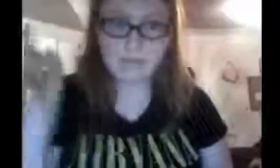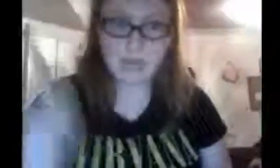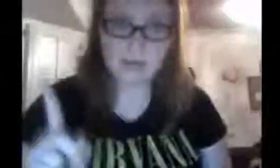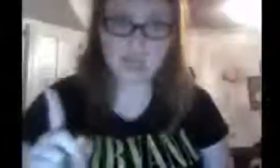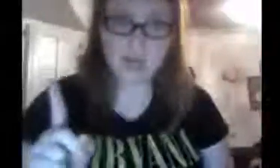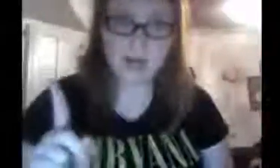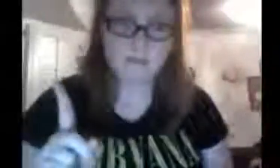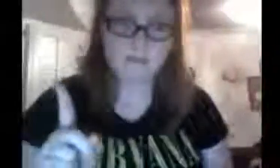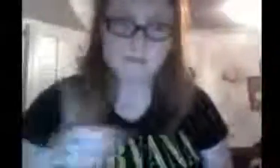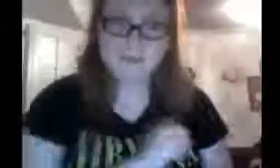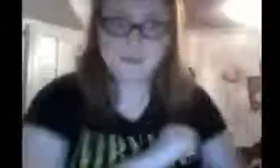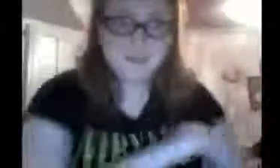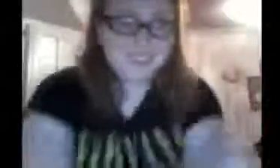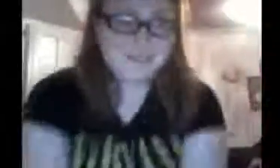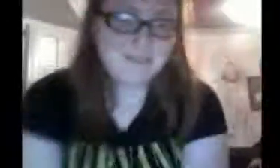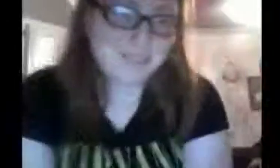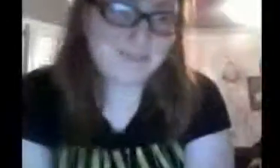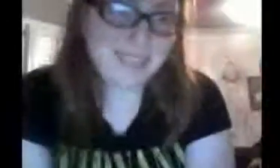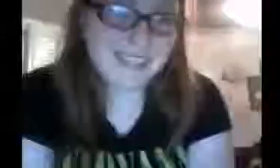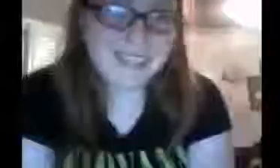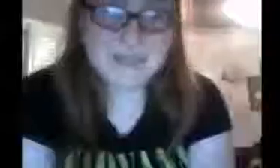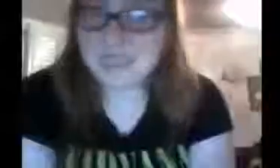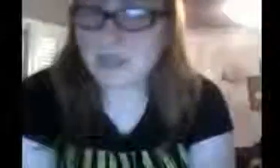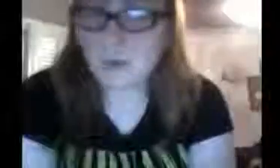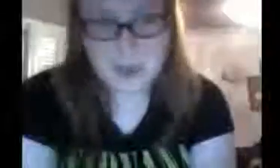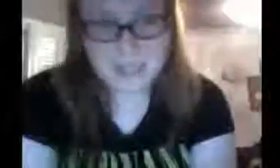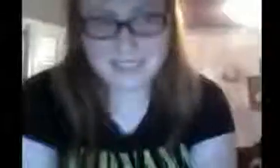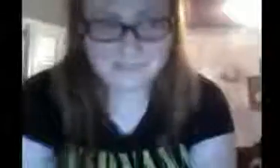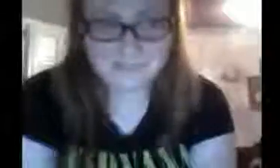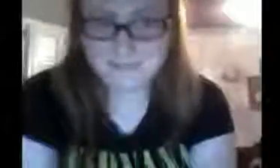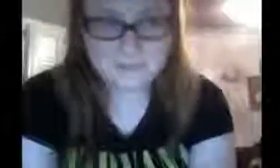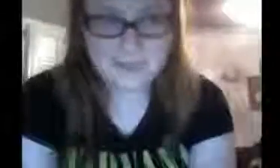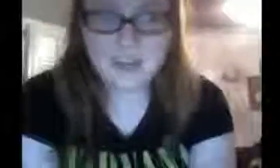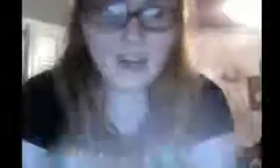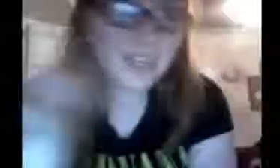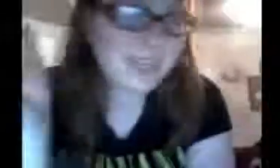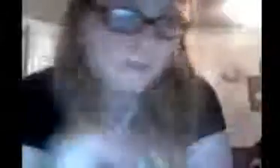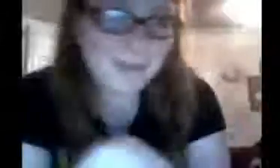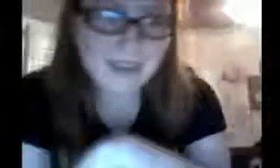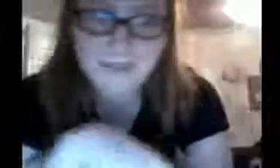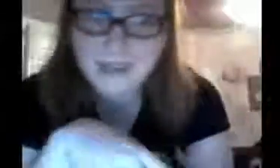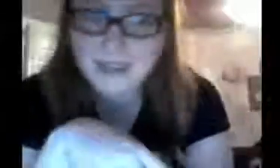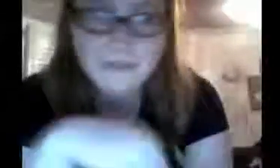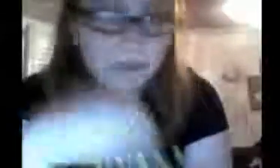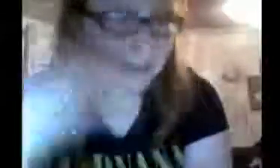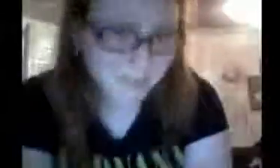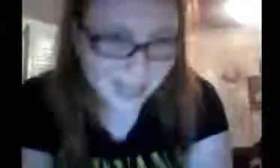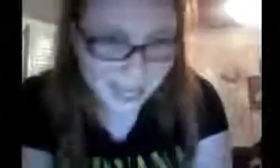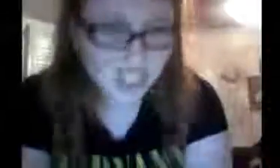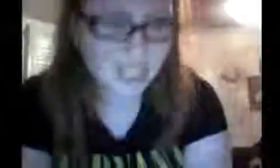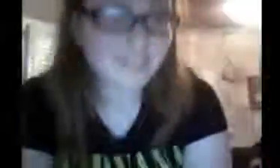I am sorry. But, I think it would be so awesome. Like, Carly comes back from Italy for her summer vacation.